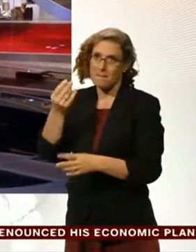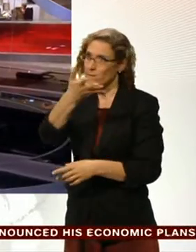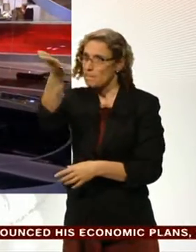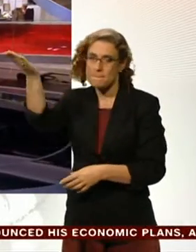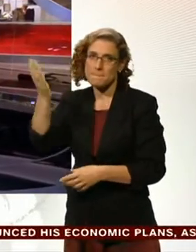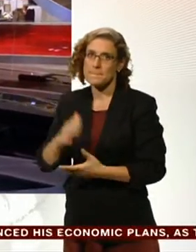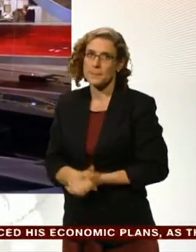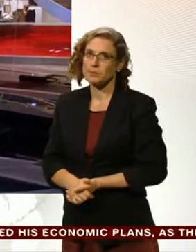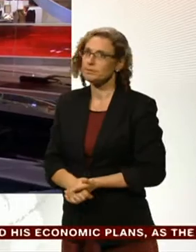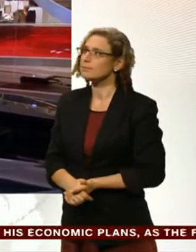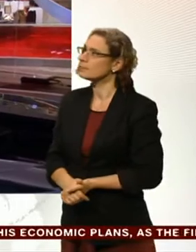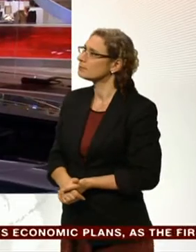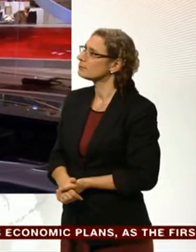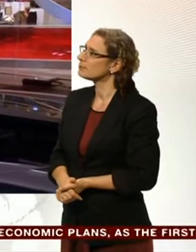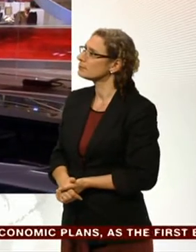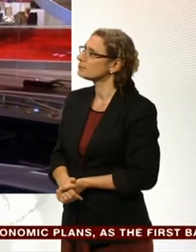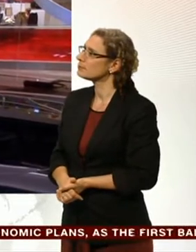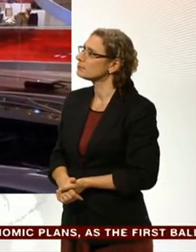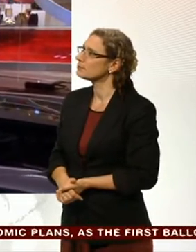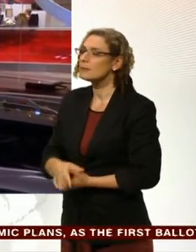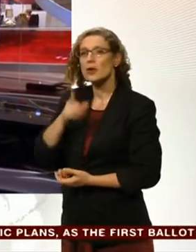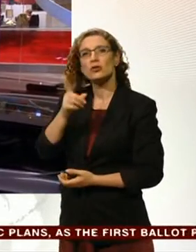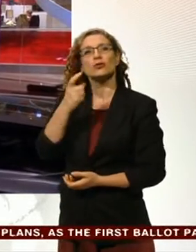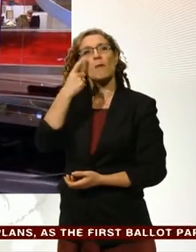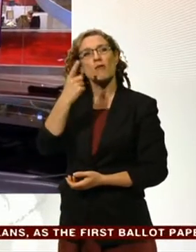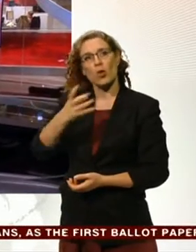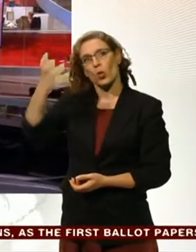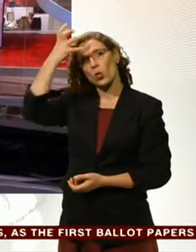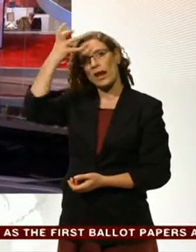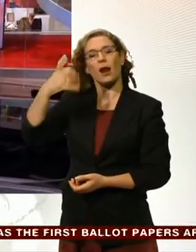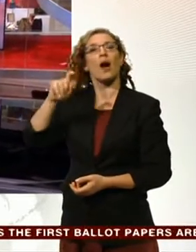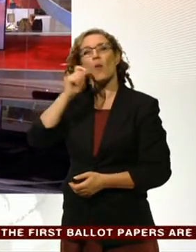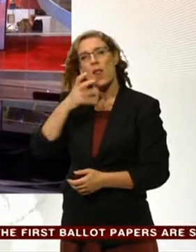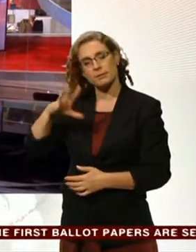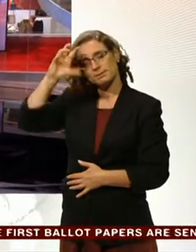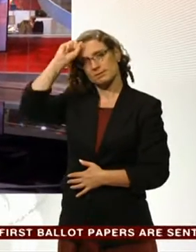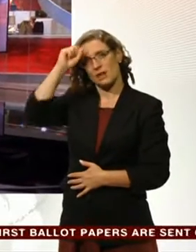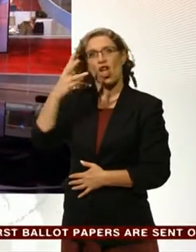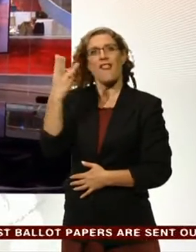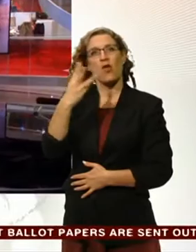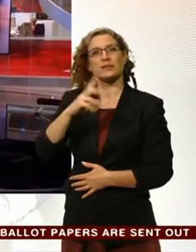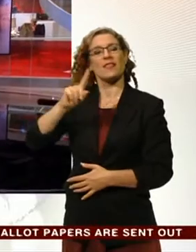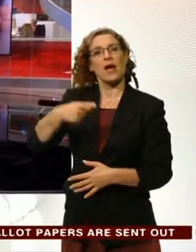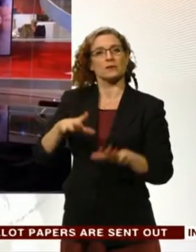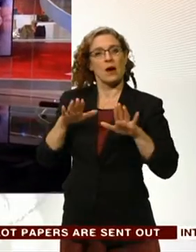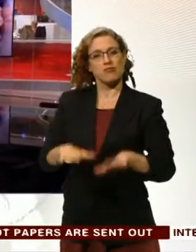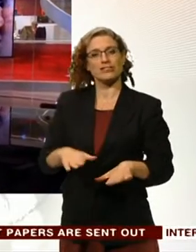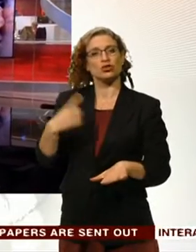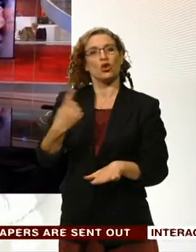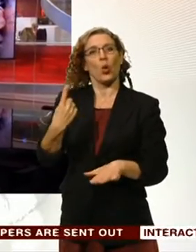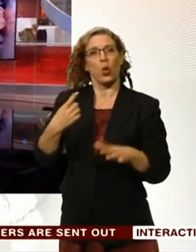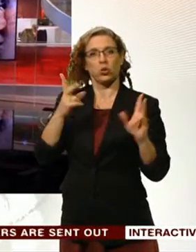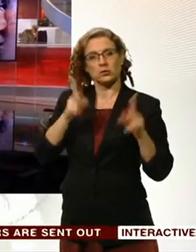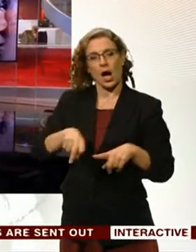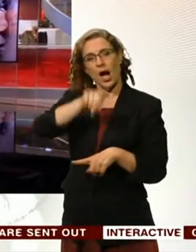Chris Buckler. Tomorrow, the Queen will lead commemorations remembering the almost 13,000 British troops who died in the Far East as